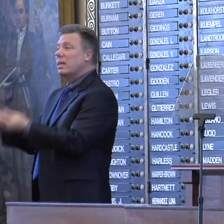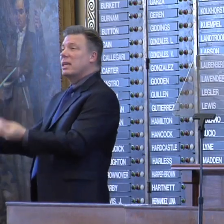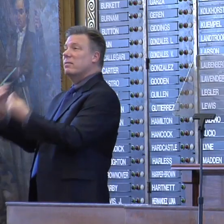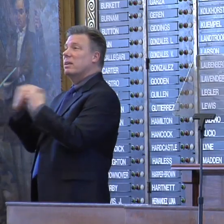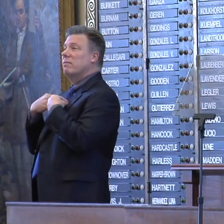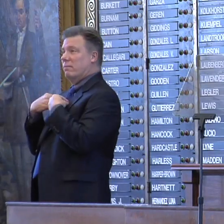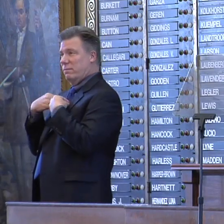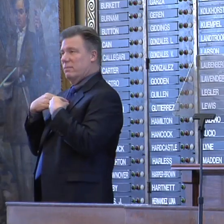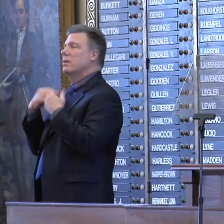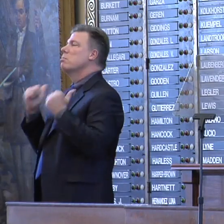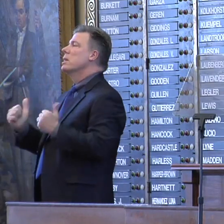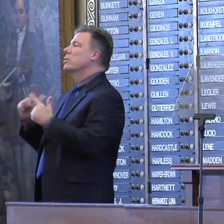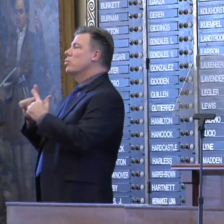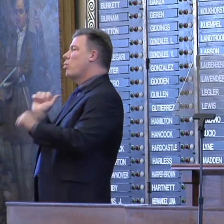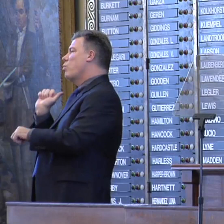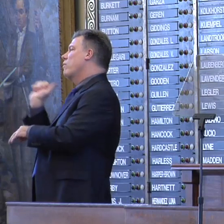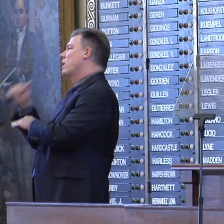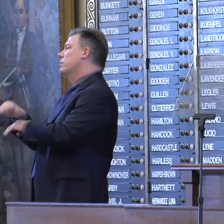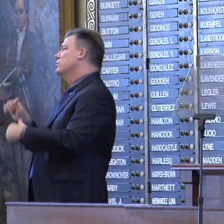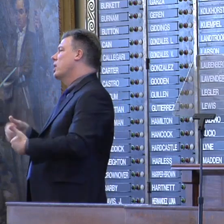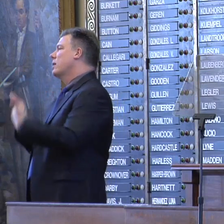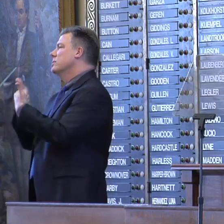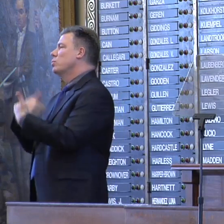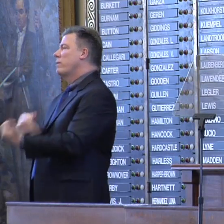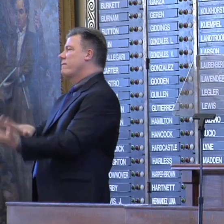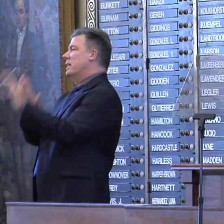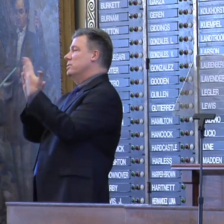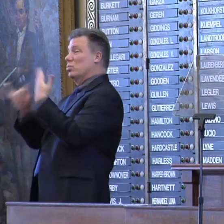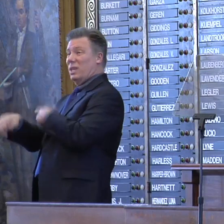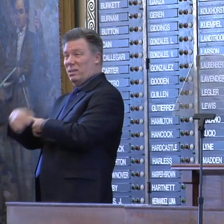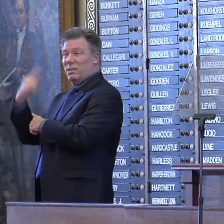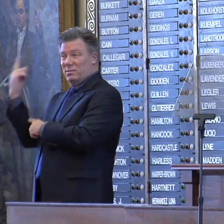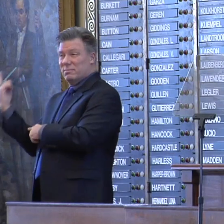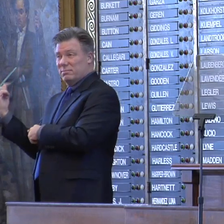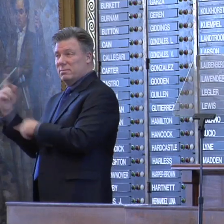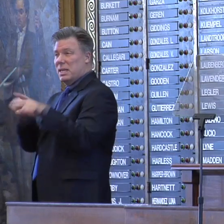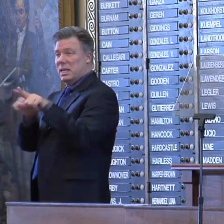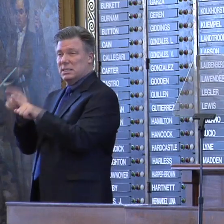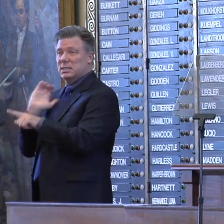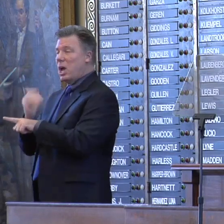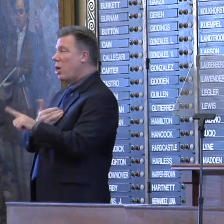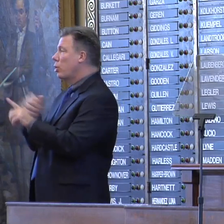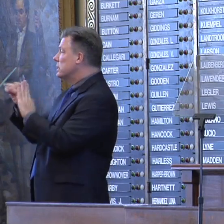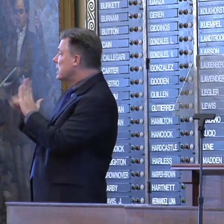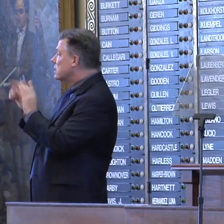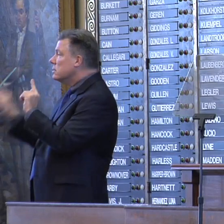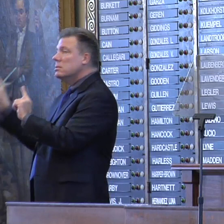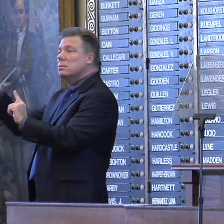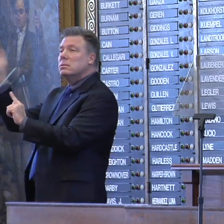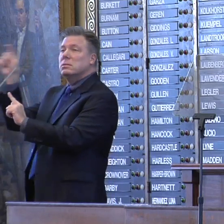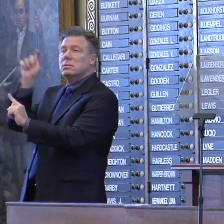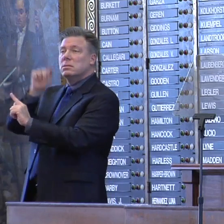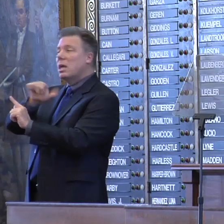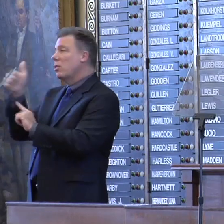challenges that we now face together. As our neighboring states and the other 49